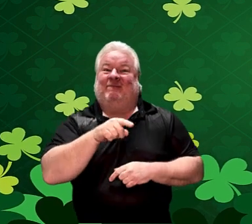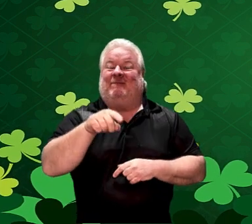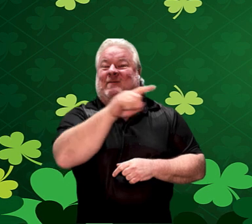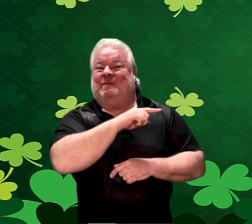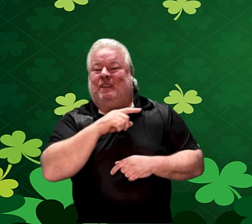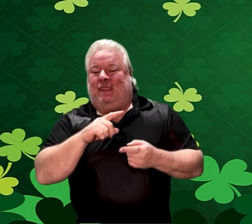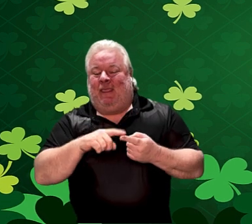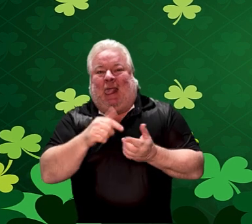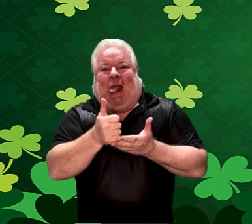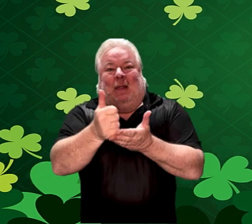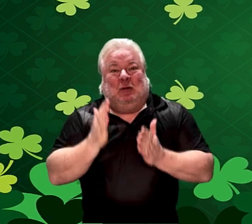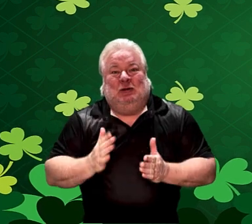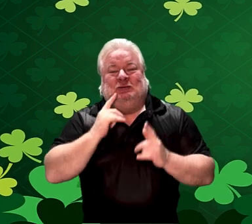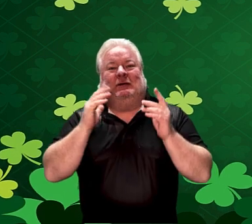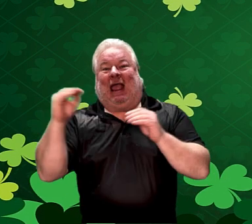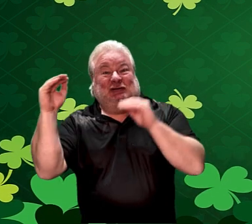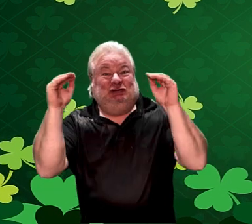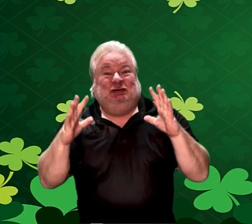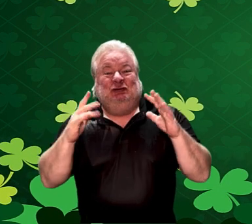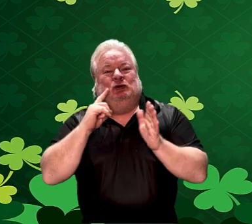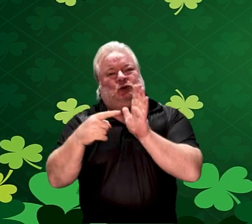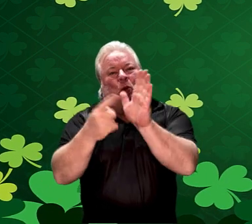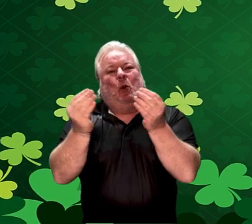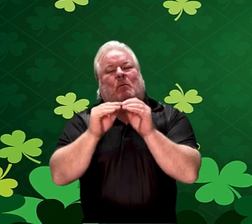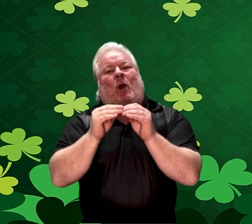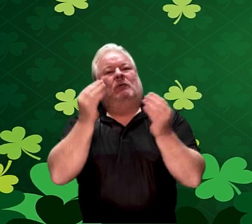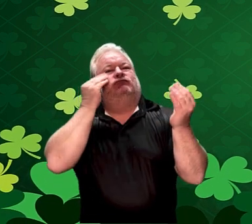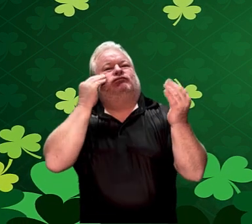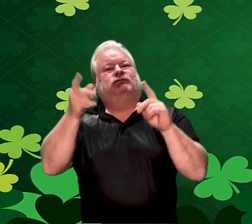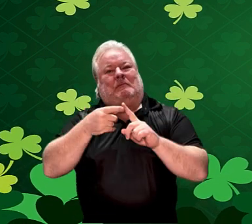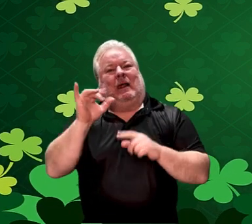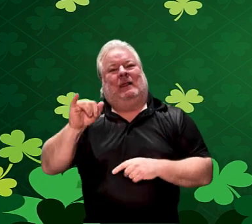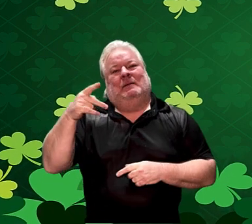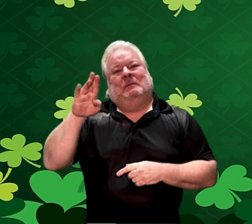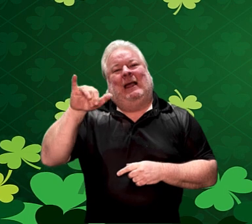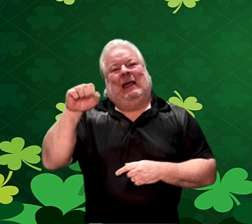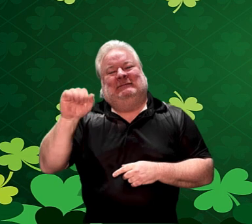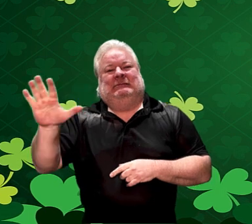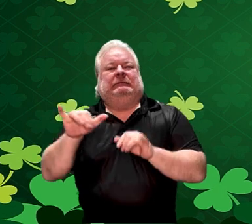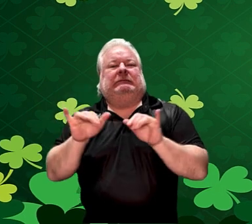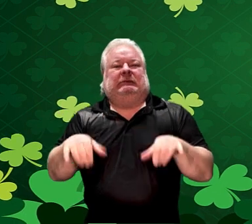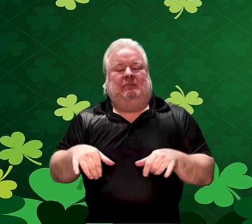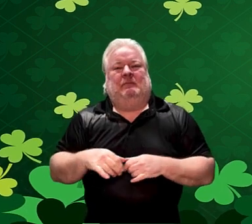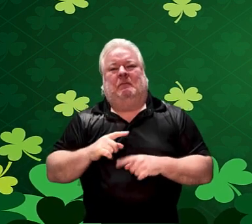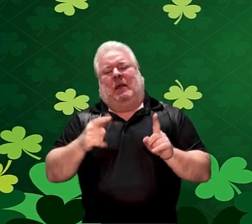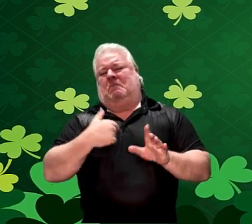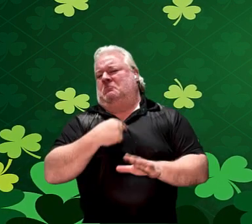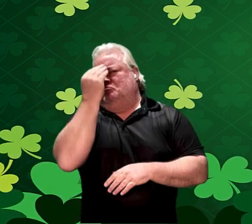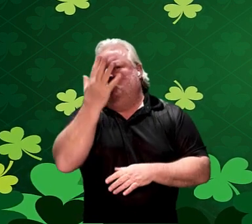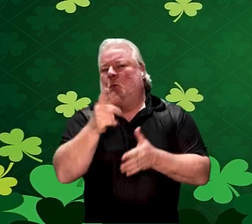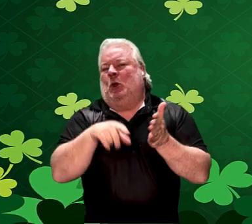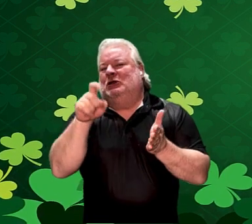Temple helpers and teachers. But I want to let you know what you need to do.